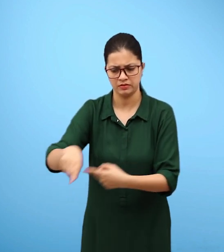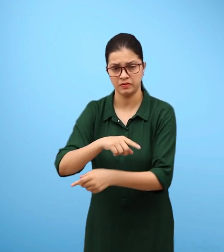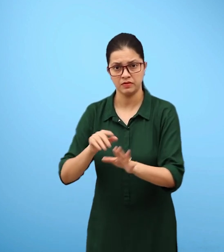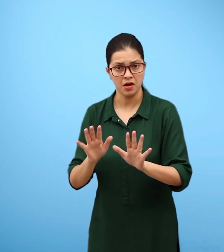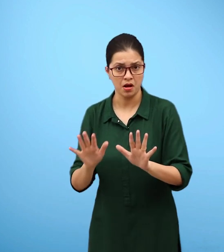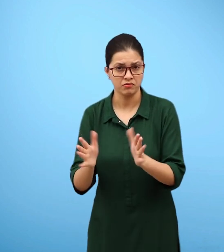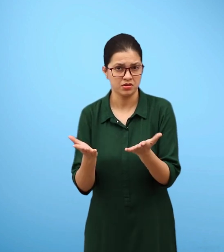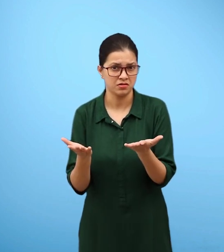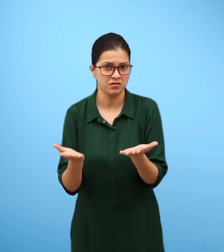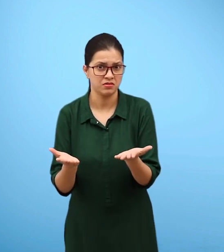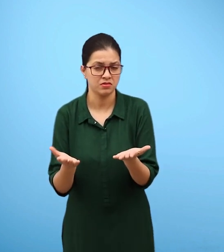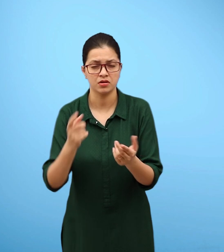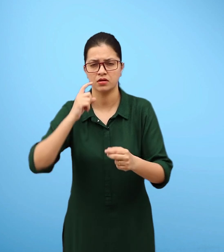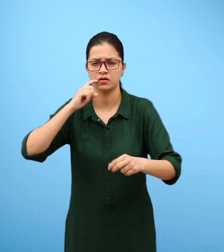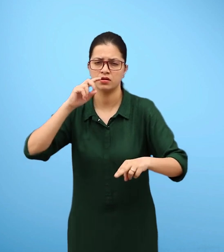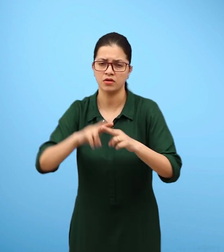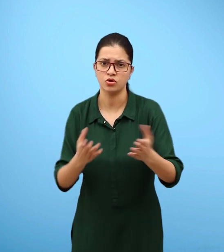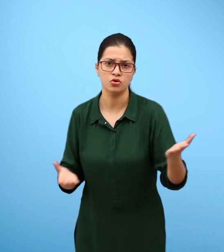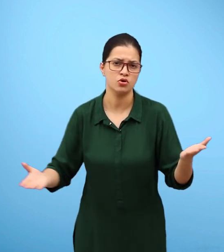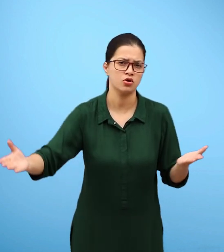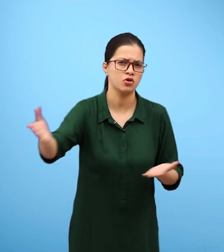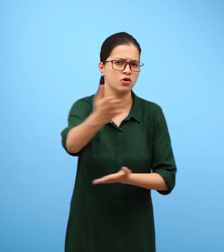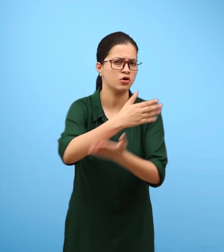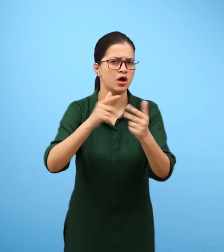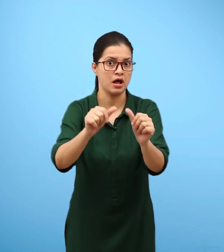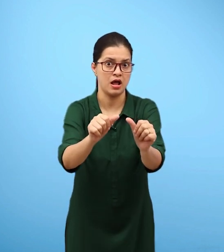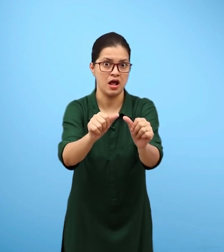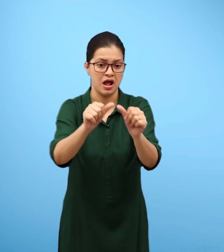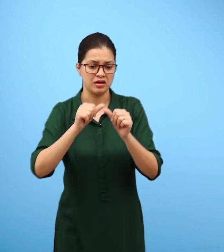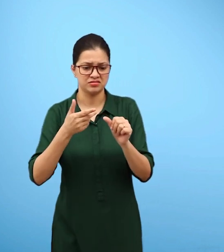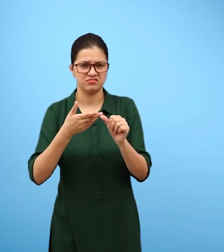Figure 15.10 shows water contains air.